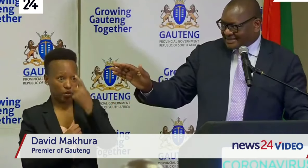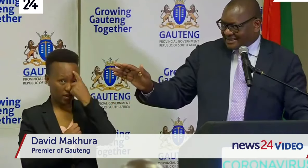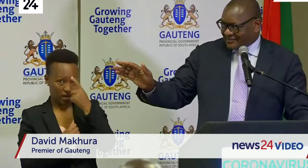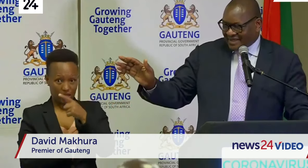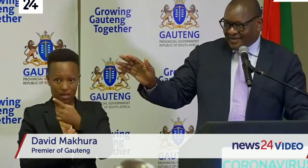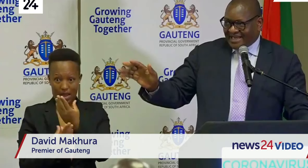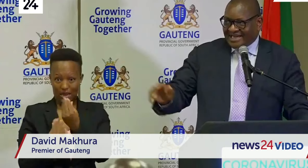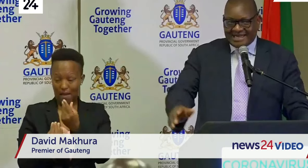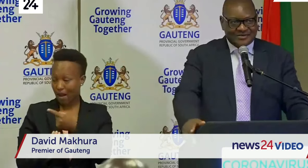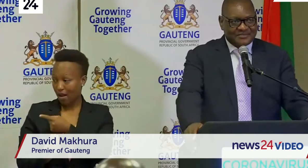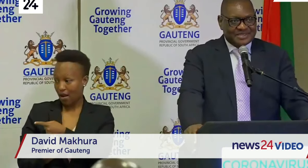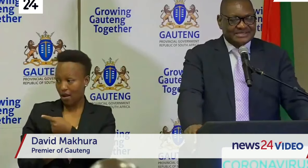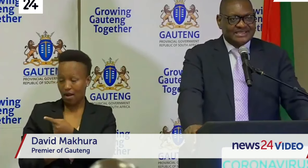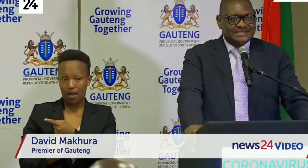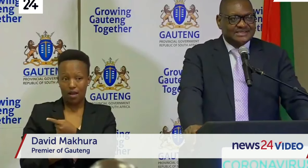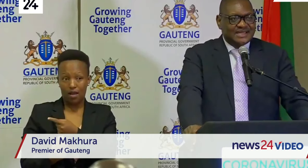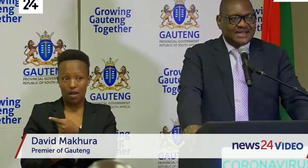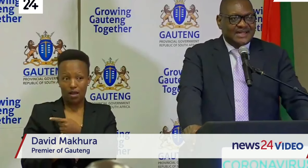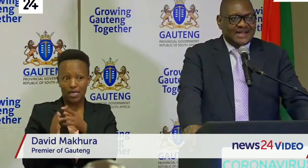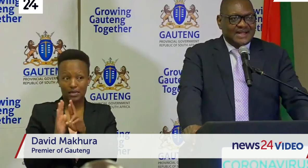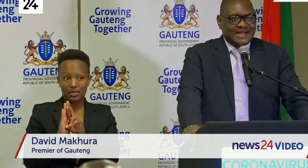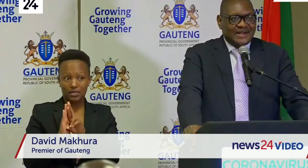numbers where we are now represents